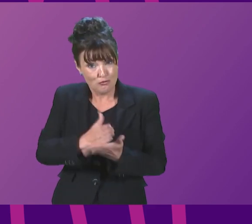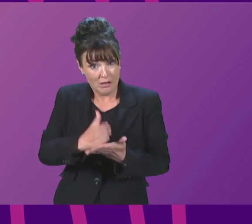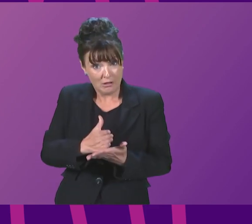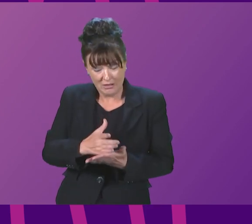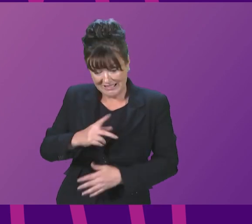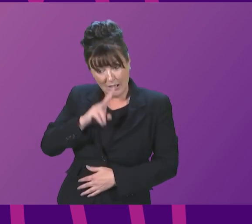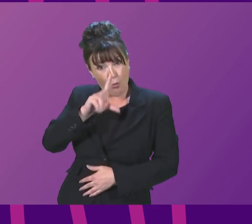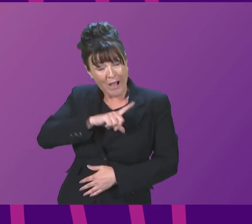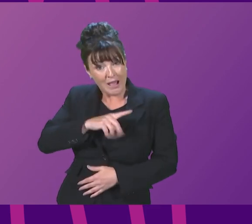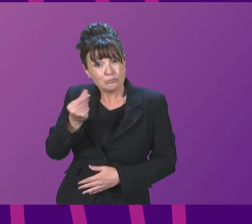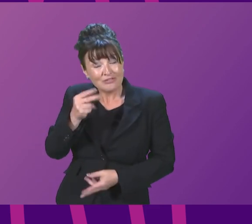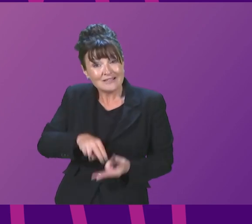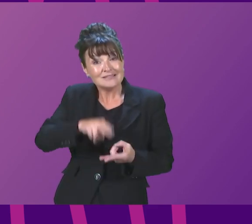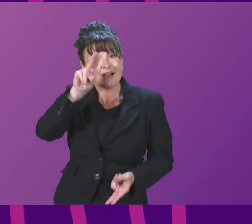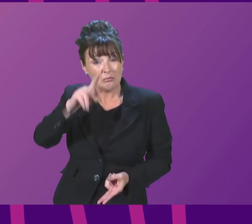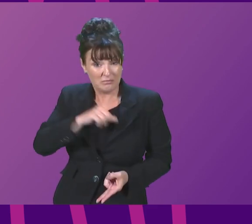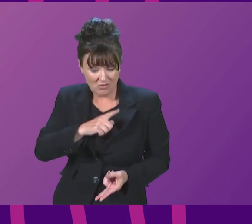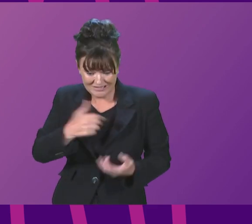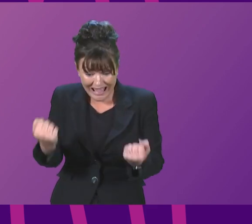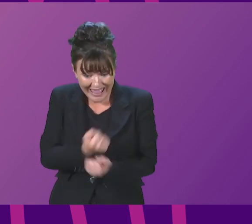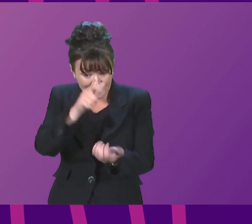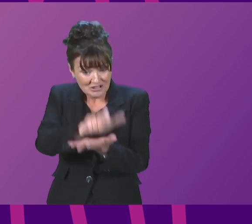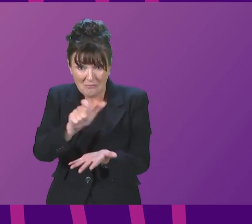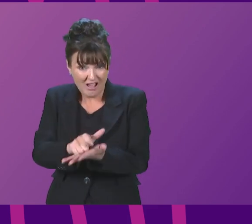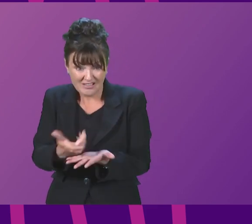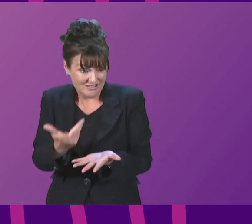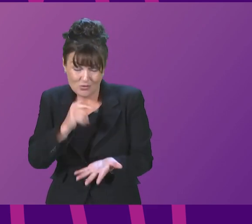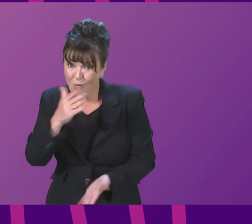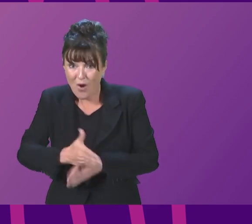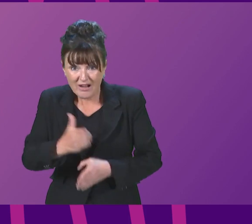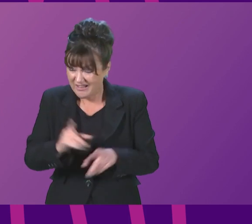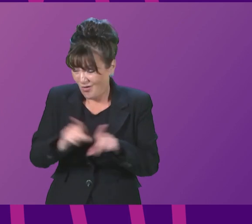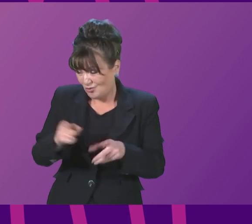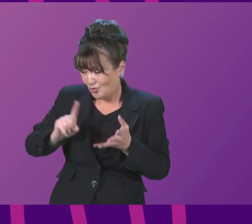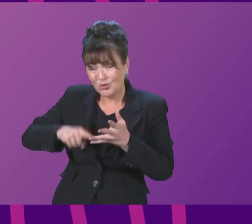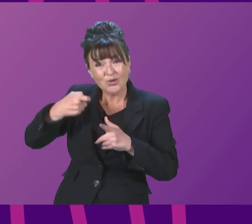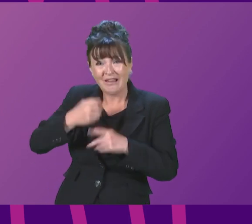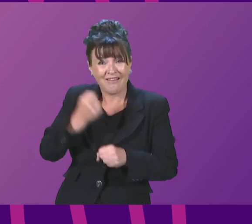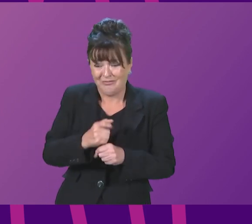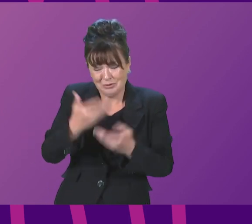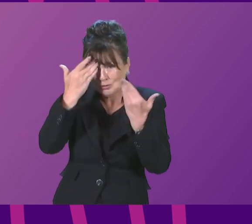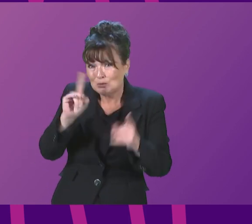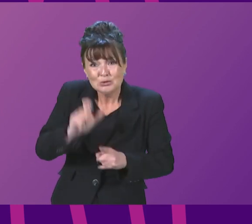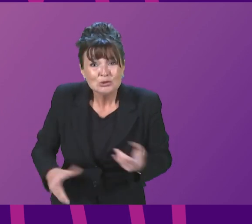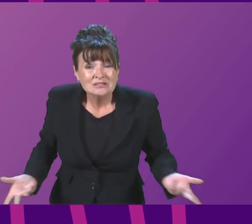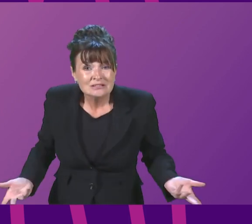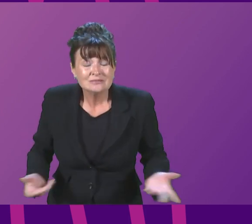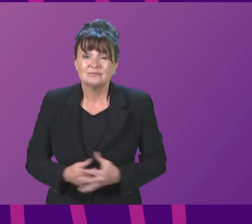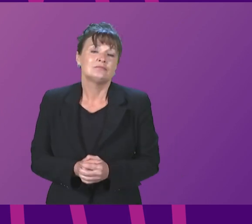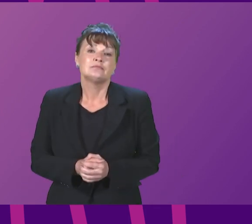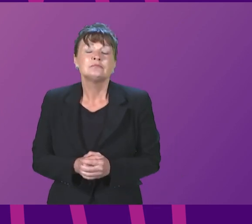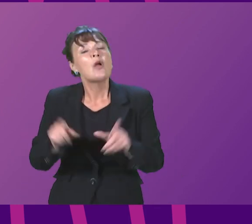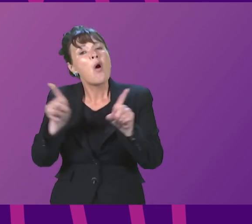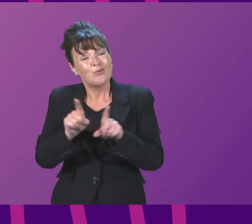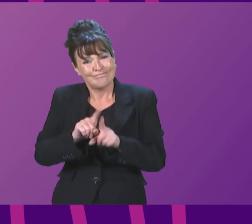energy market and the utter incompetence of this UK Government. And lastly on that issue, as things